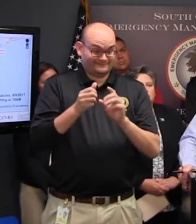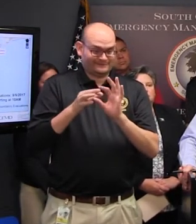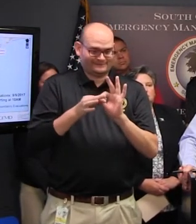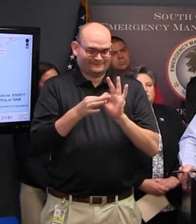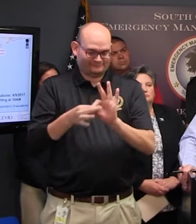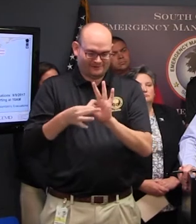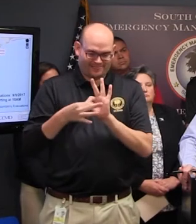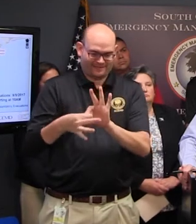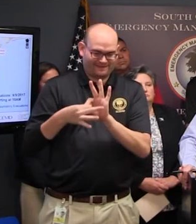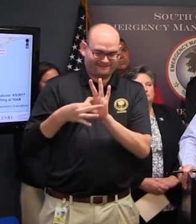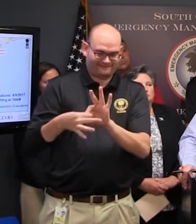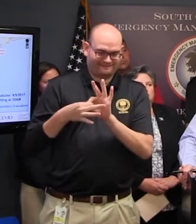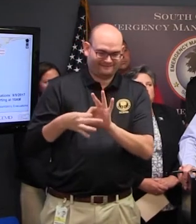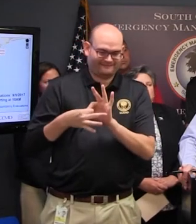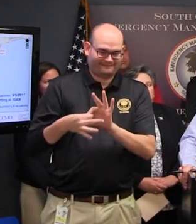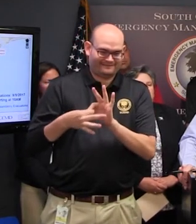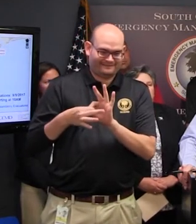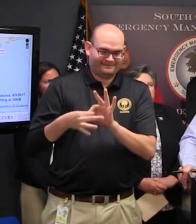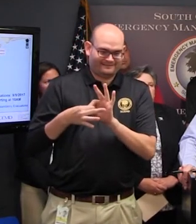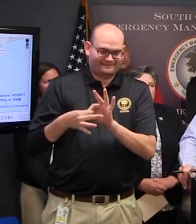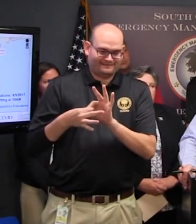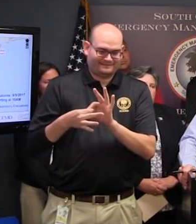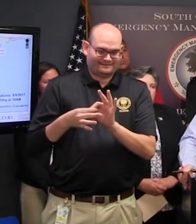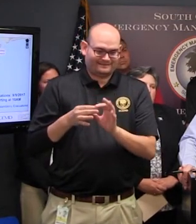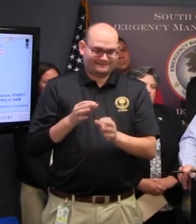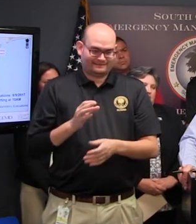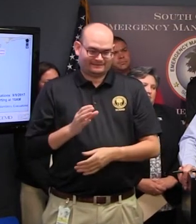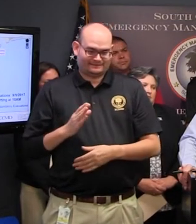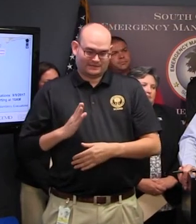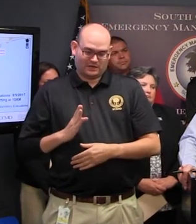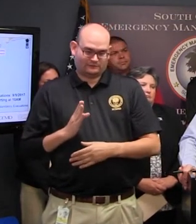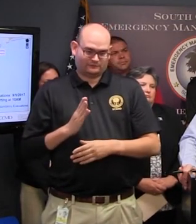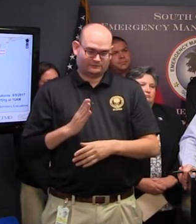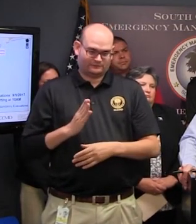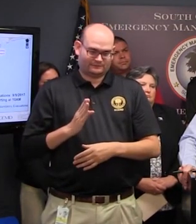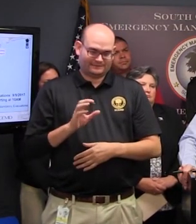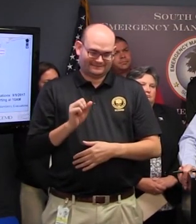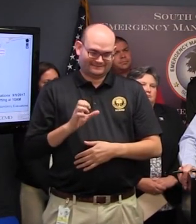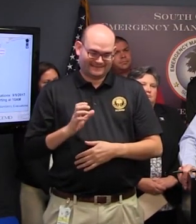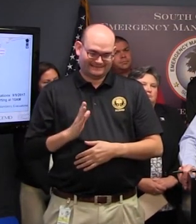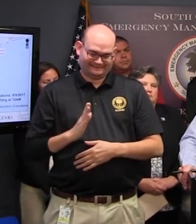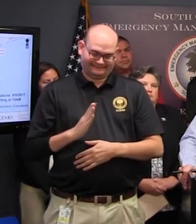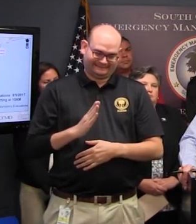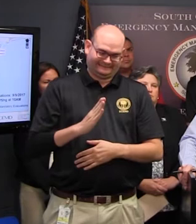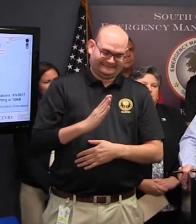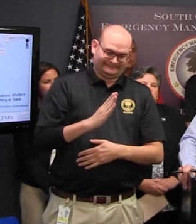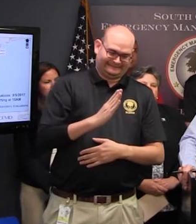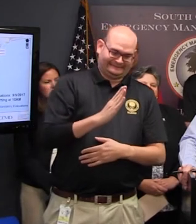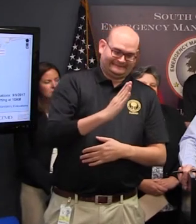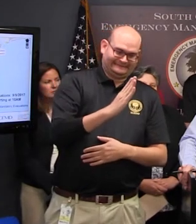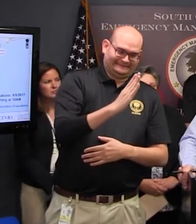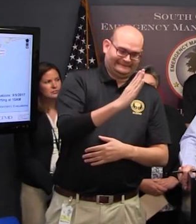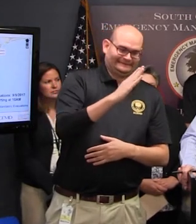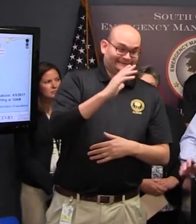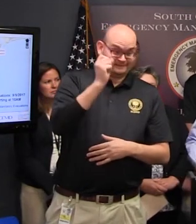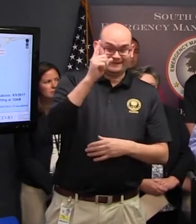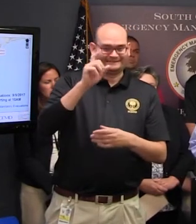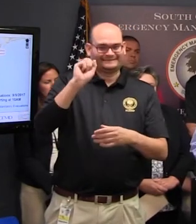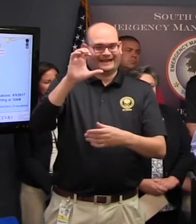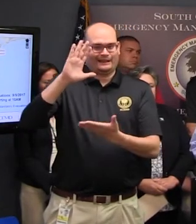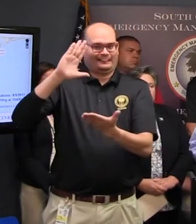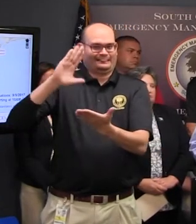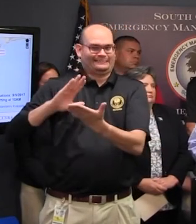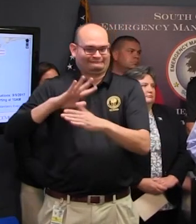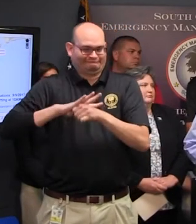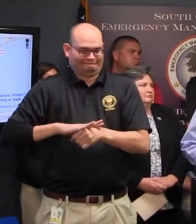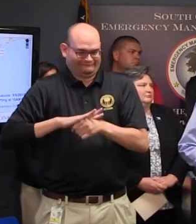the west some which is relieving some of the tension here but as to that tension with the weather here's our meteorologist